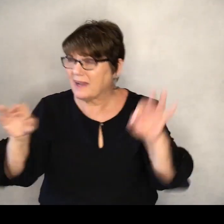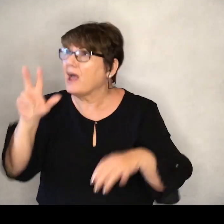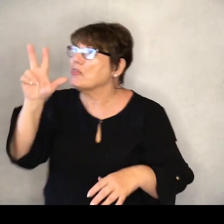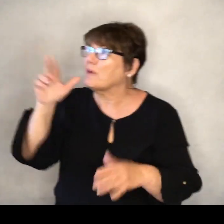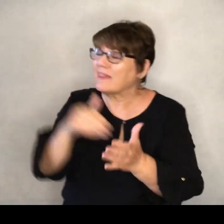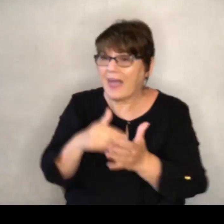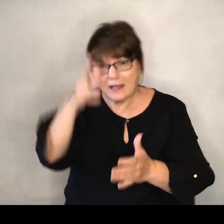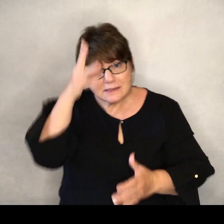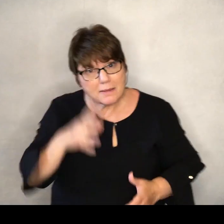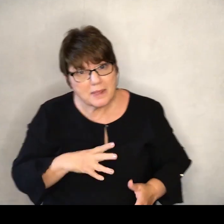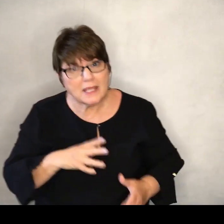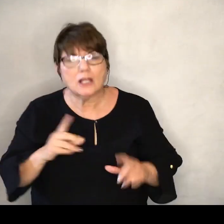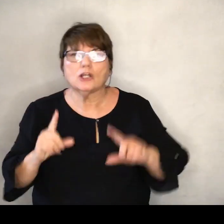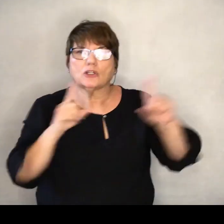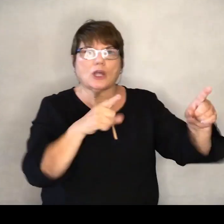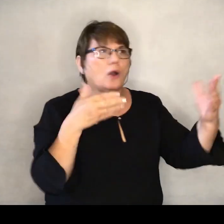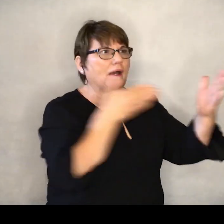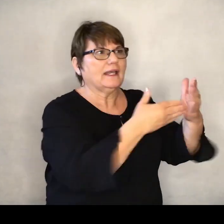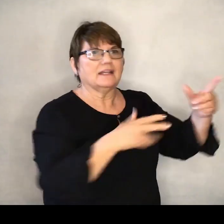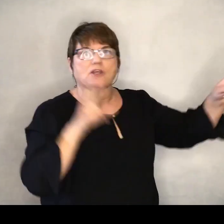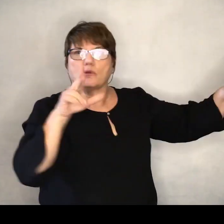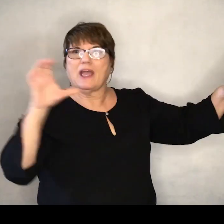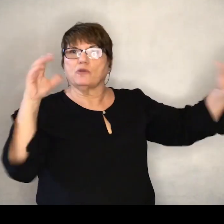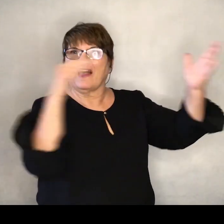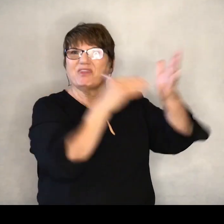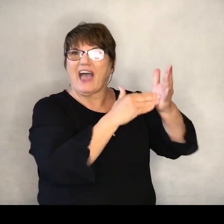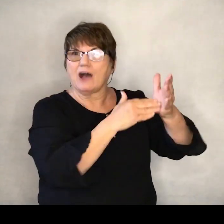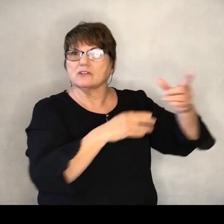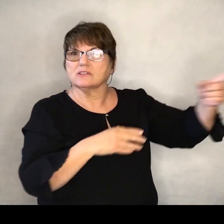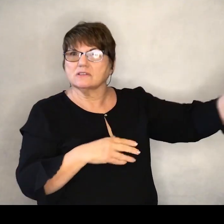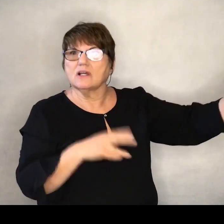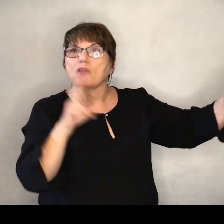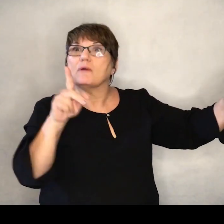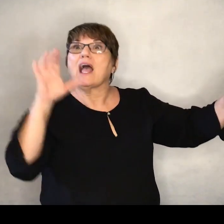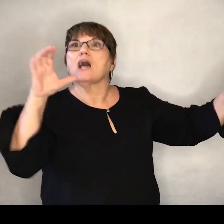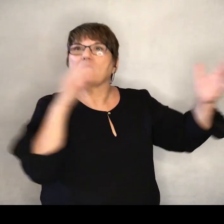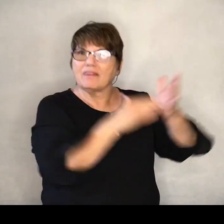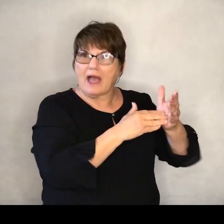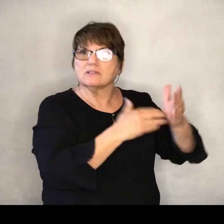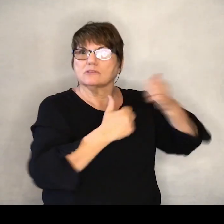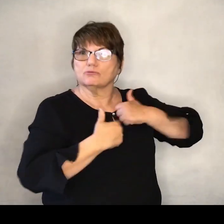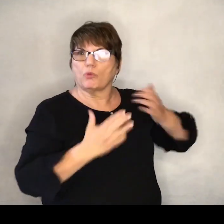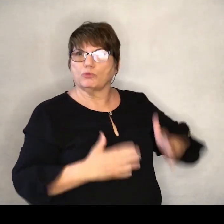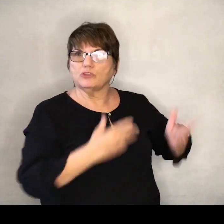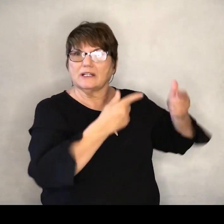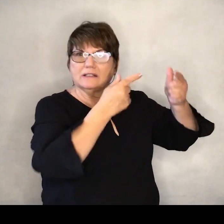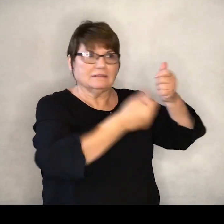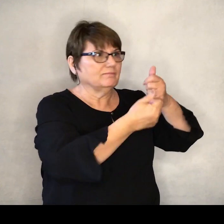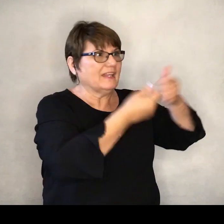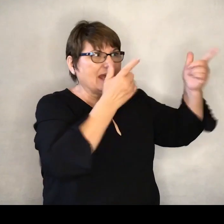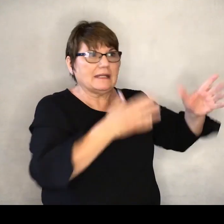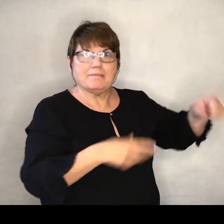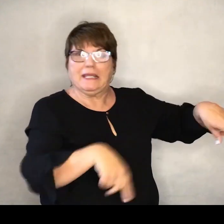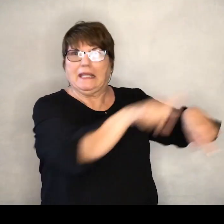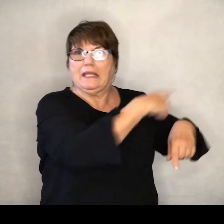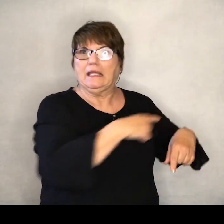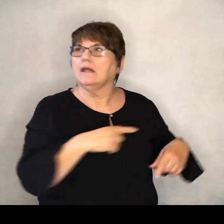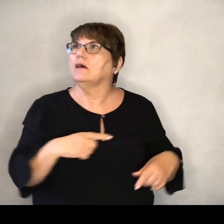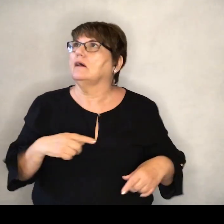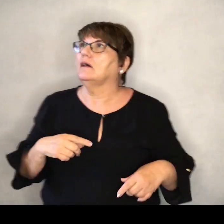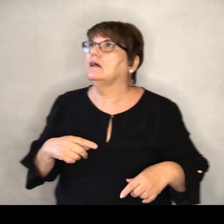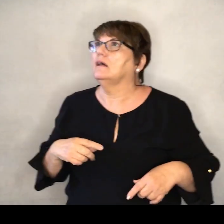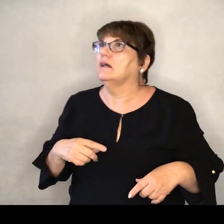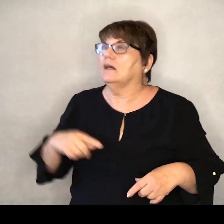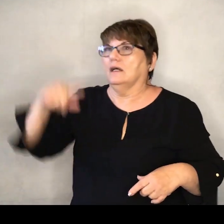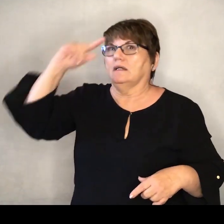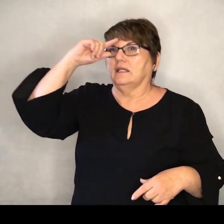men to go against the Midianites, 300,000. Here's where Gideon really has